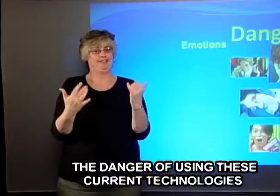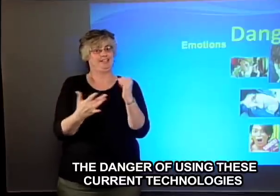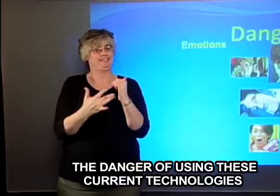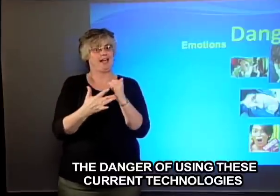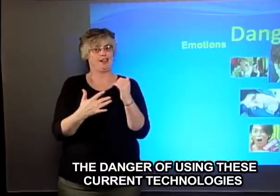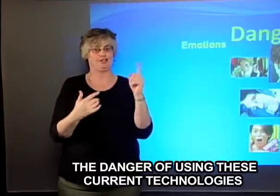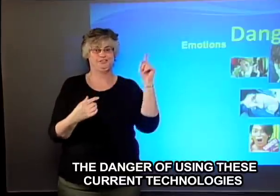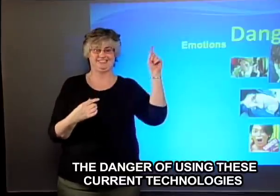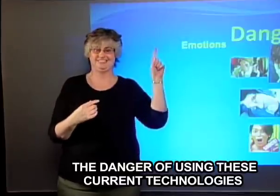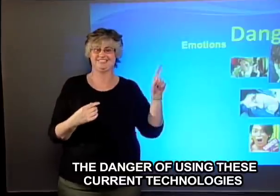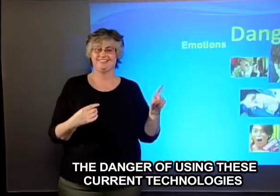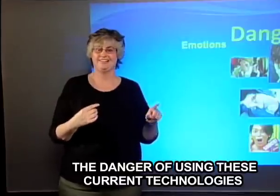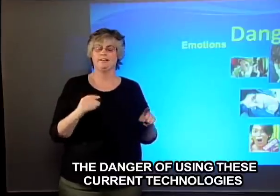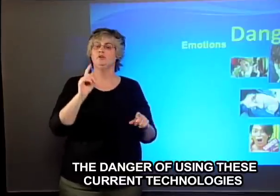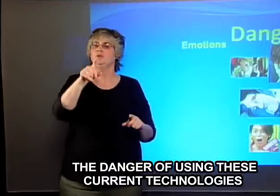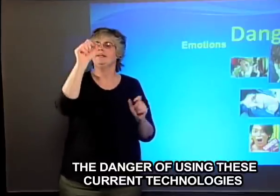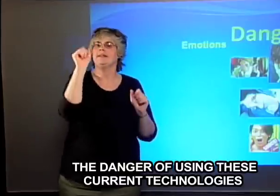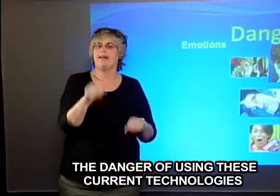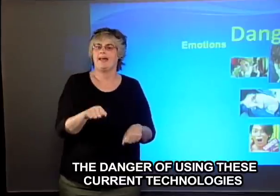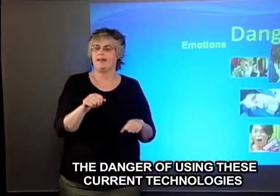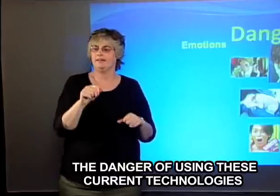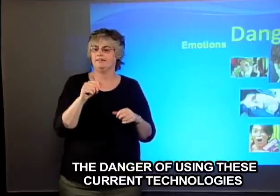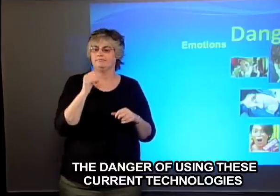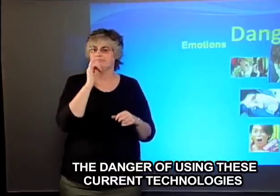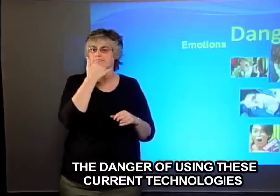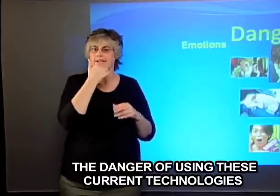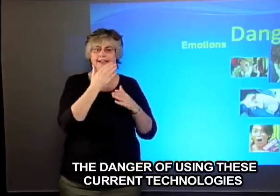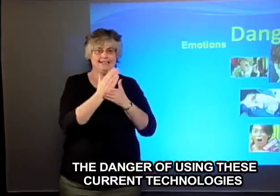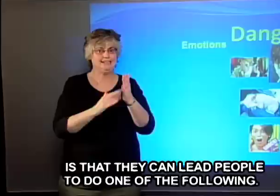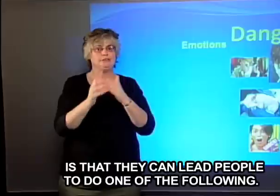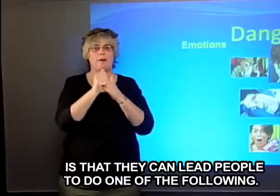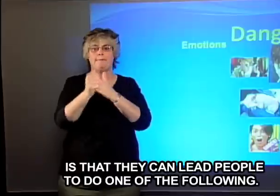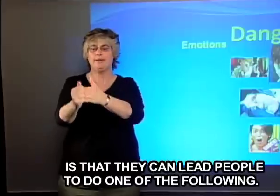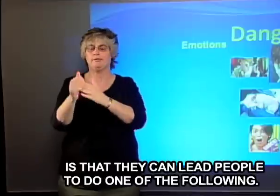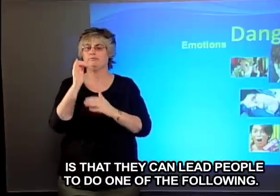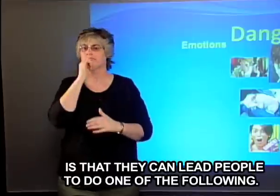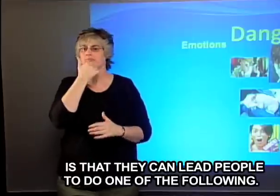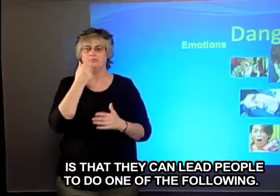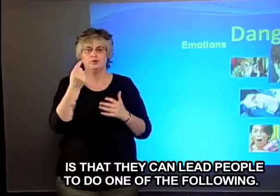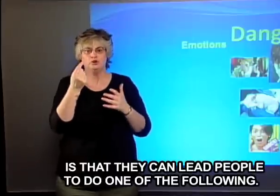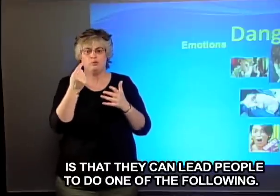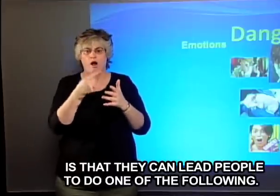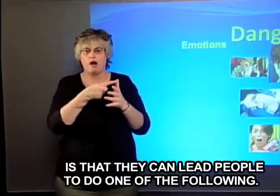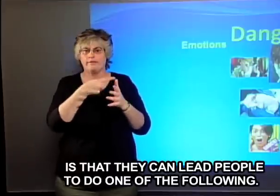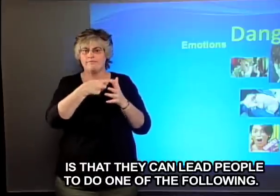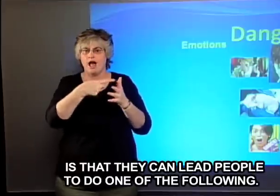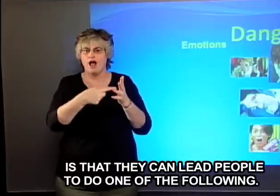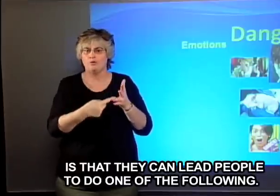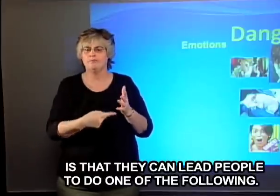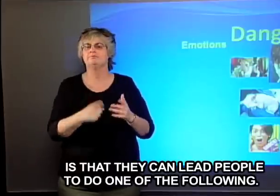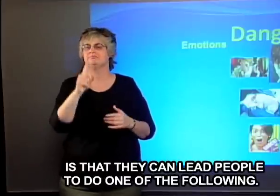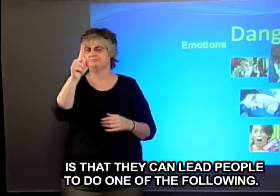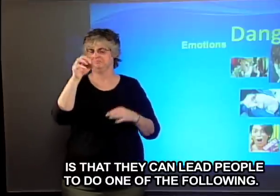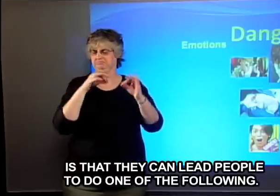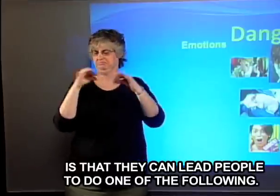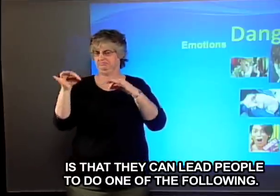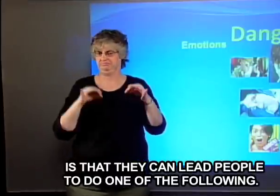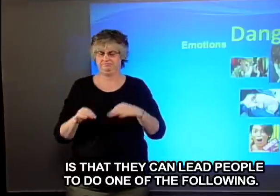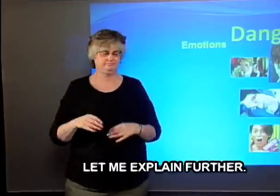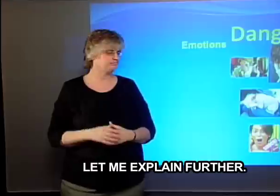The danger of using these current technologies is that they can lead people to do one of the following. Let